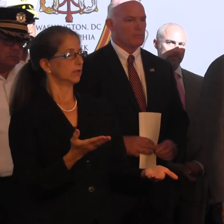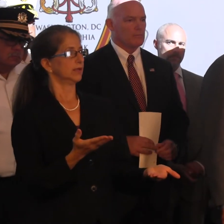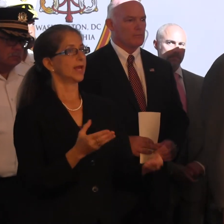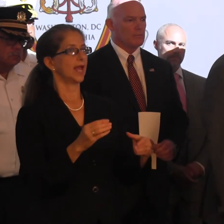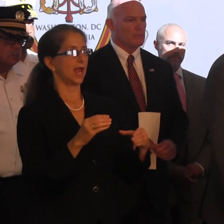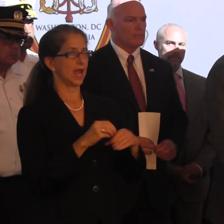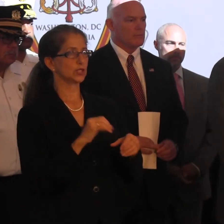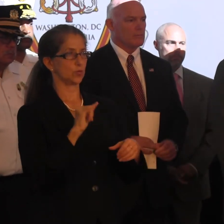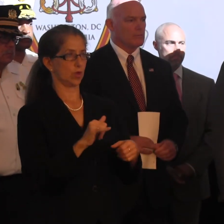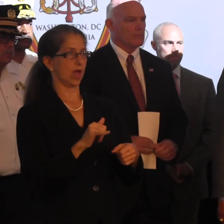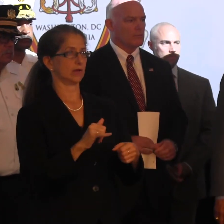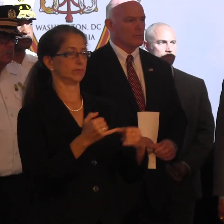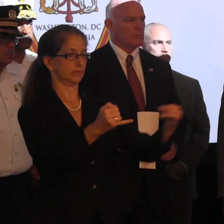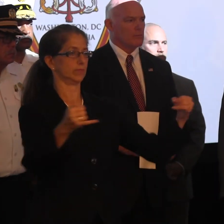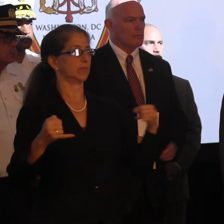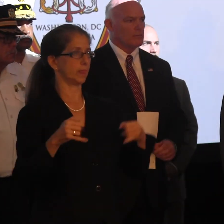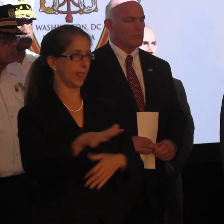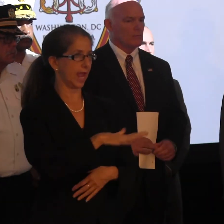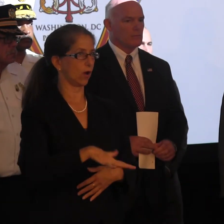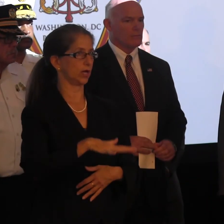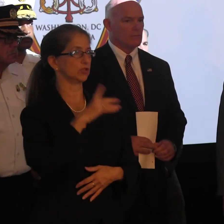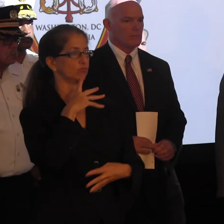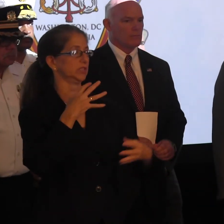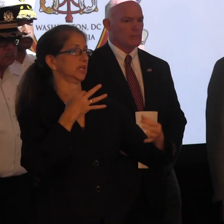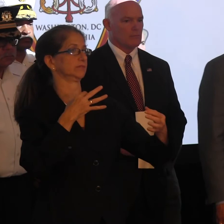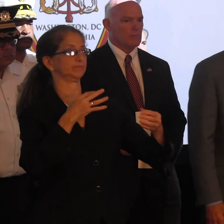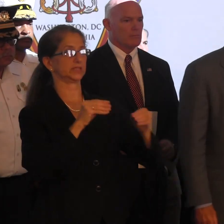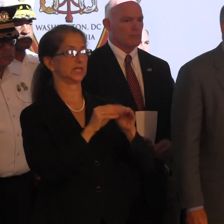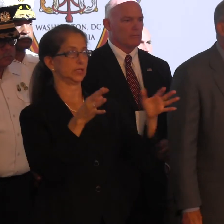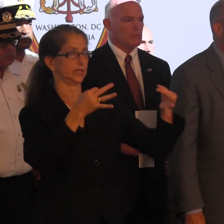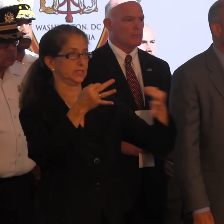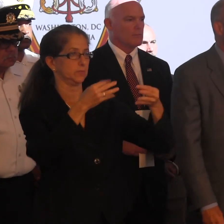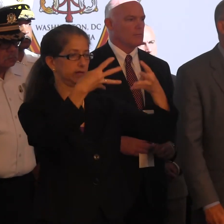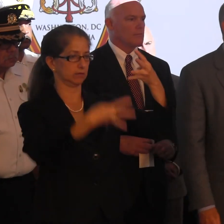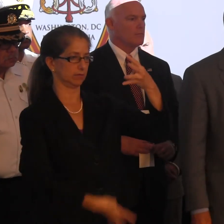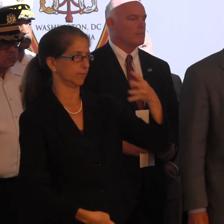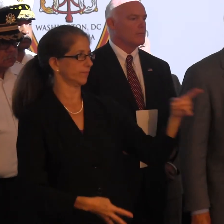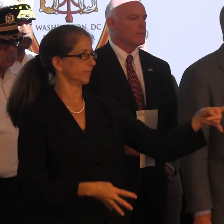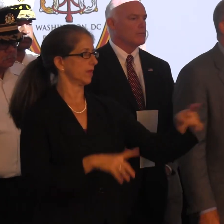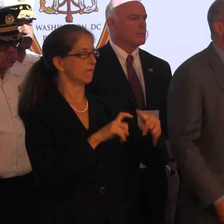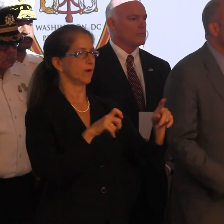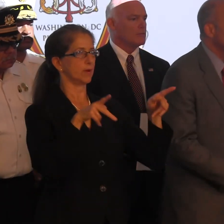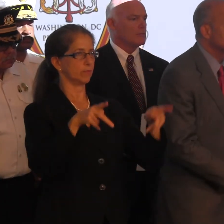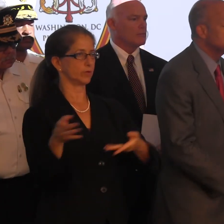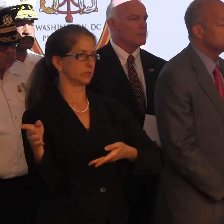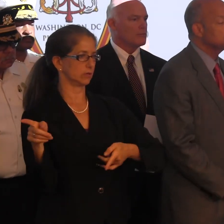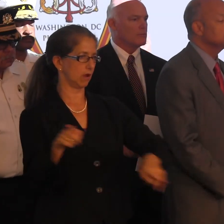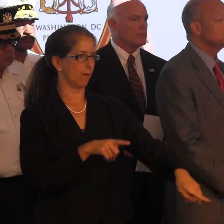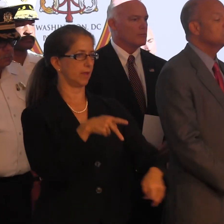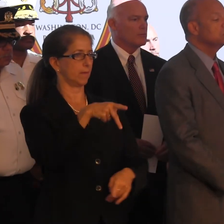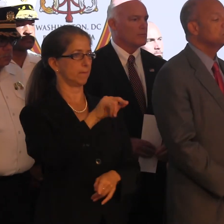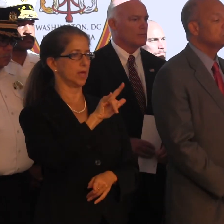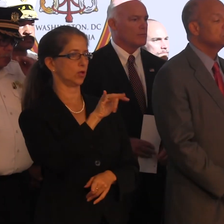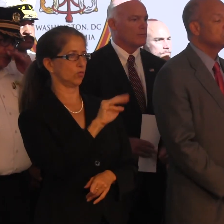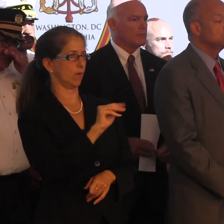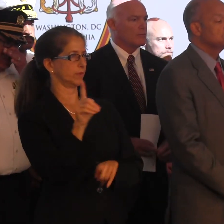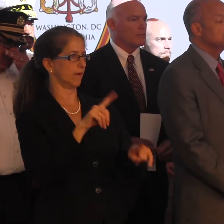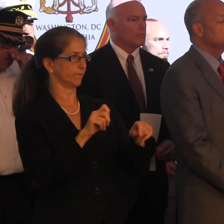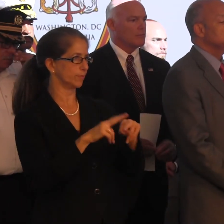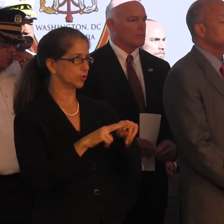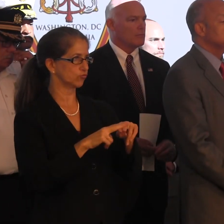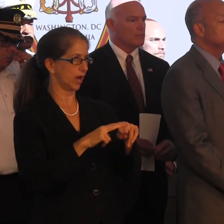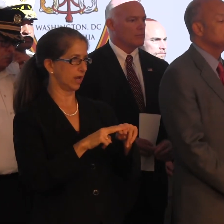the screened areas is spelled out. John? From a Pilgrim's perspective, they come in, they probably come in from the train.